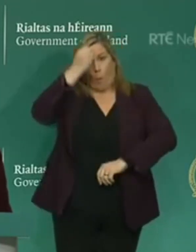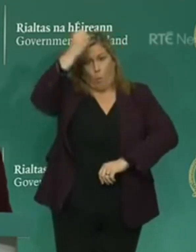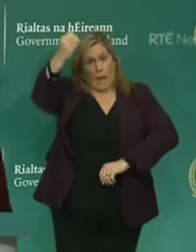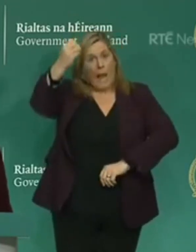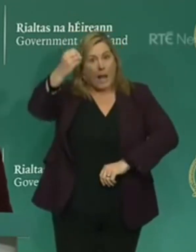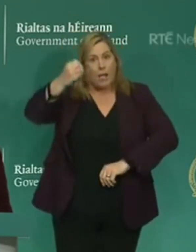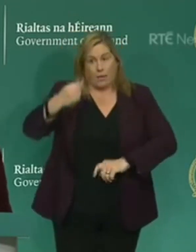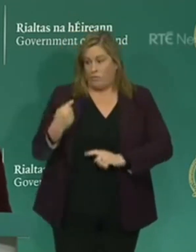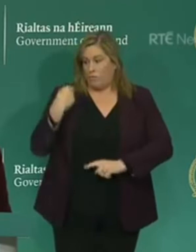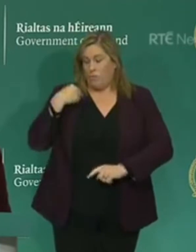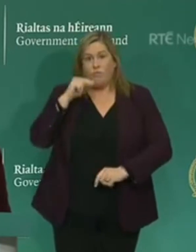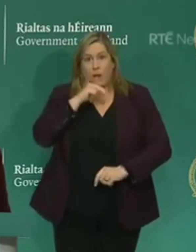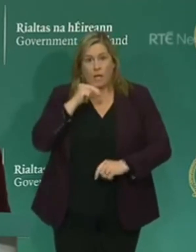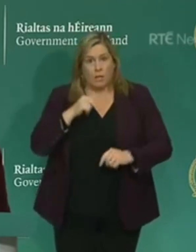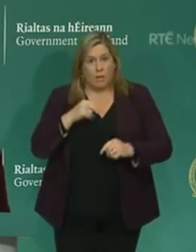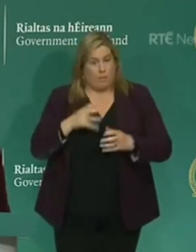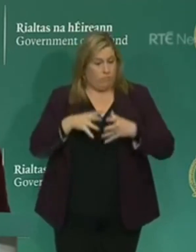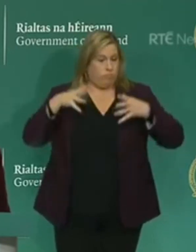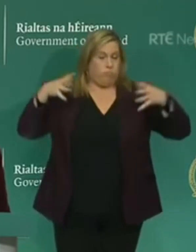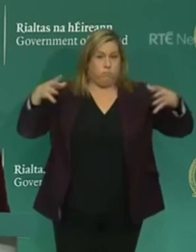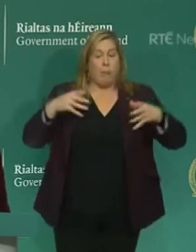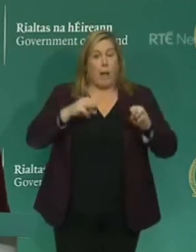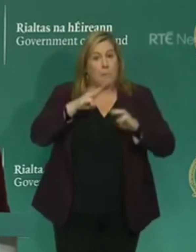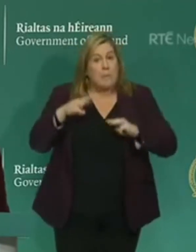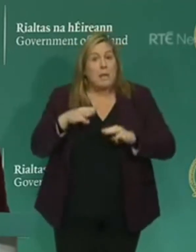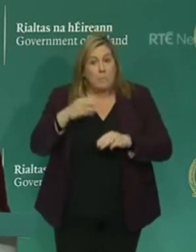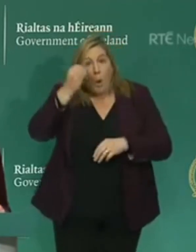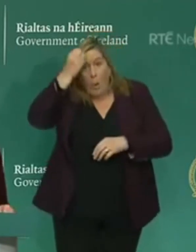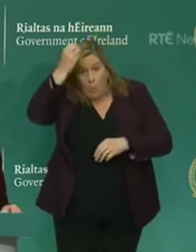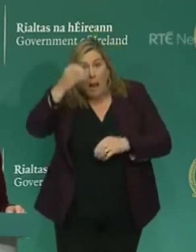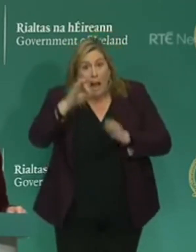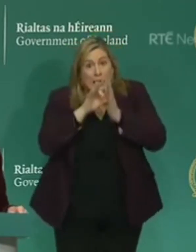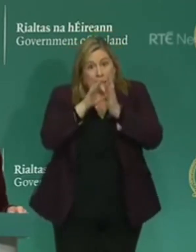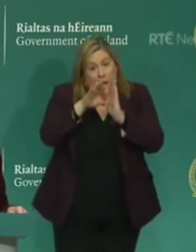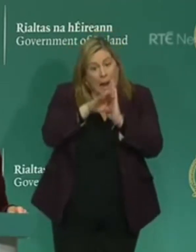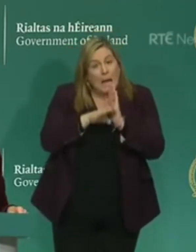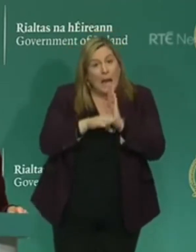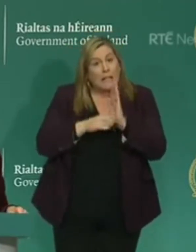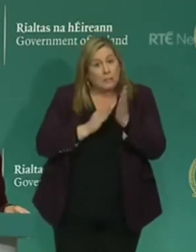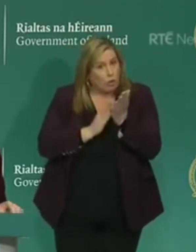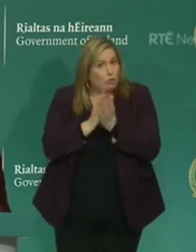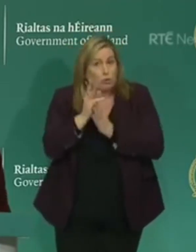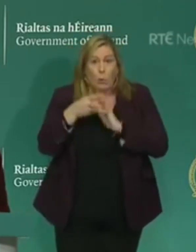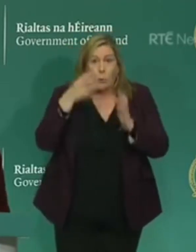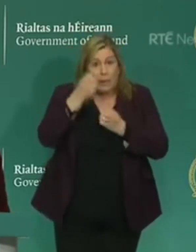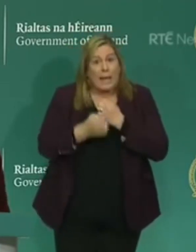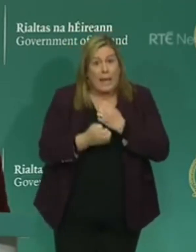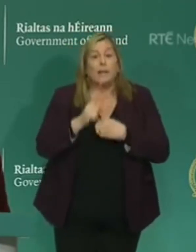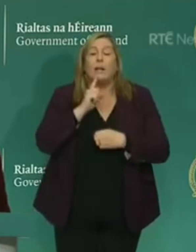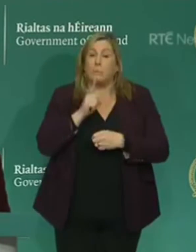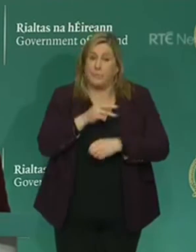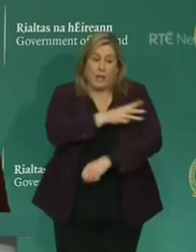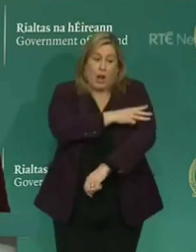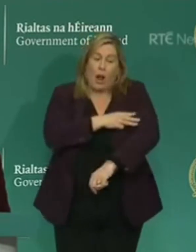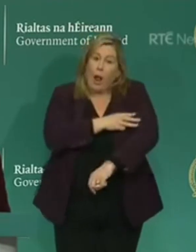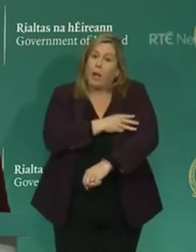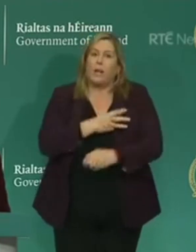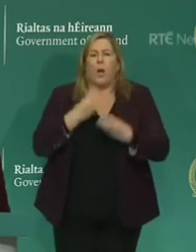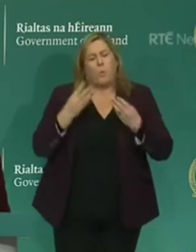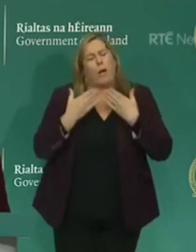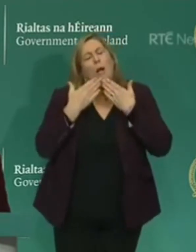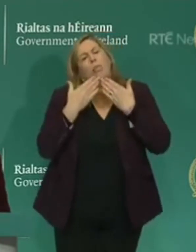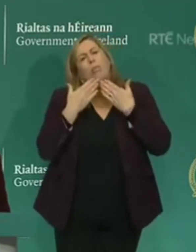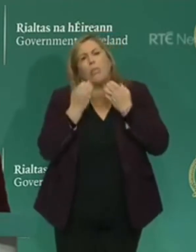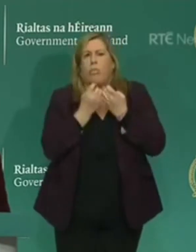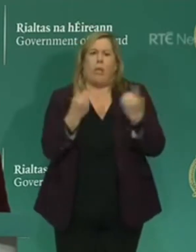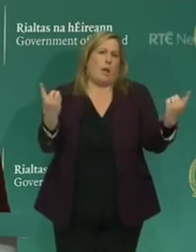There was a very high level of compliance with the public health guidelines over the Easter weekend. On Garda Siakala, want to thank the public